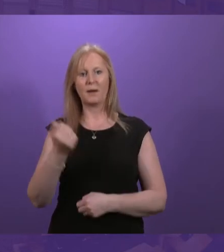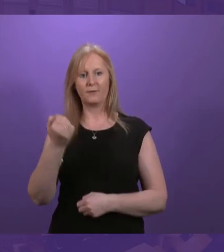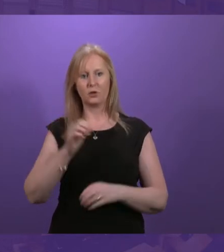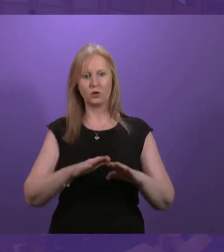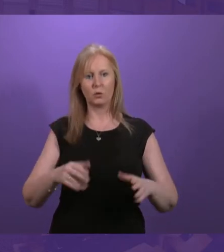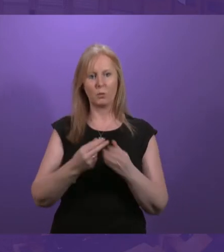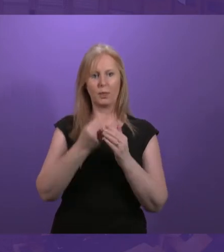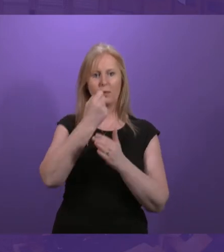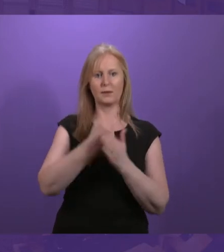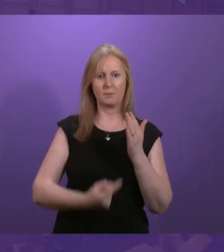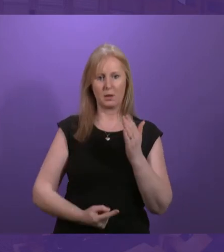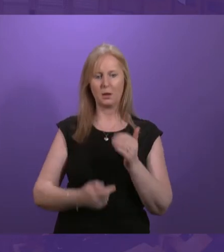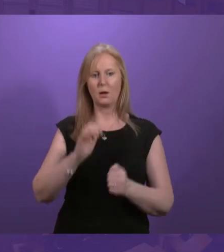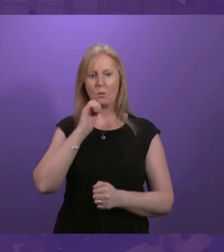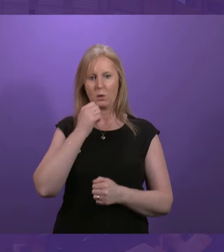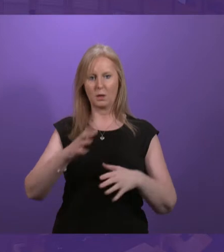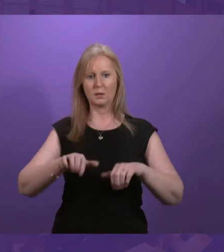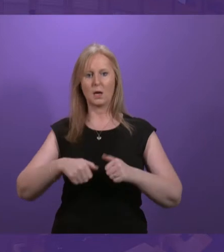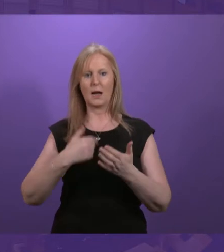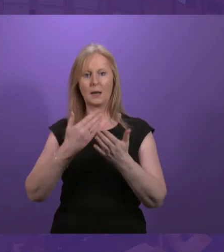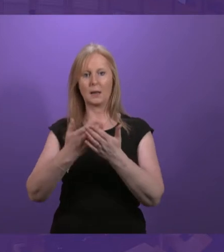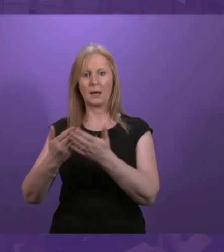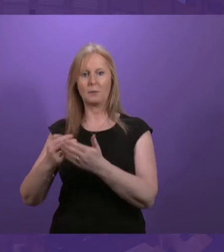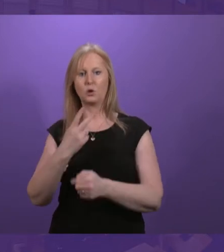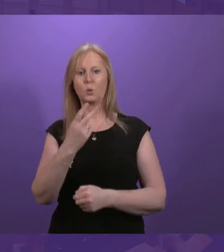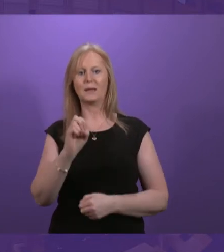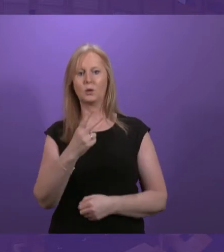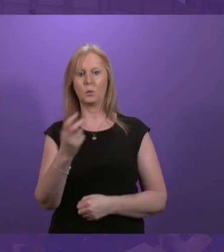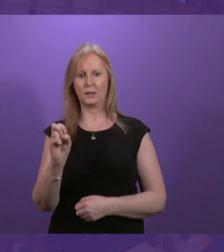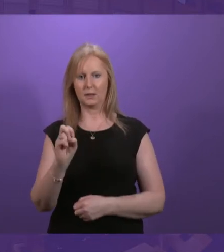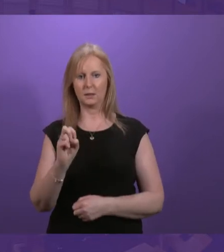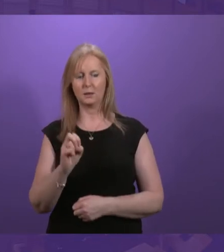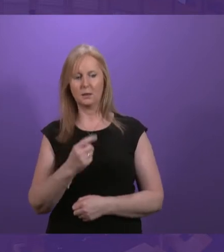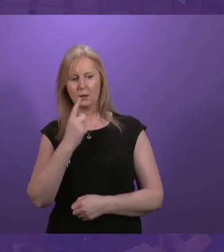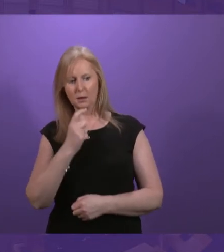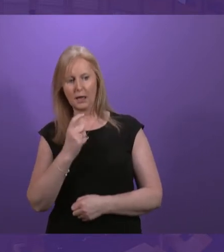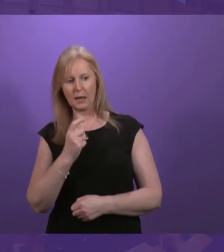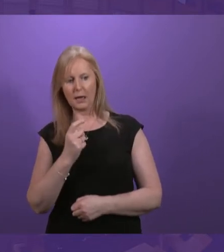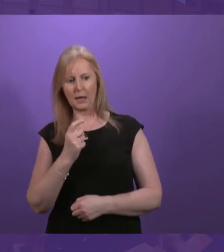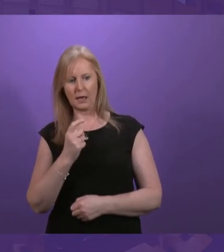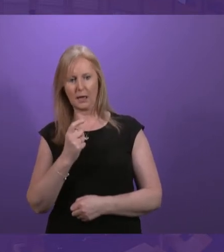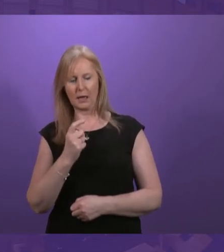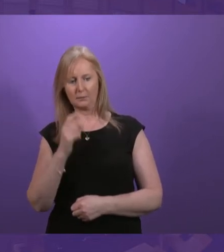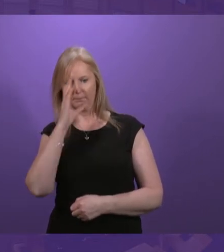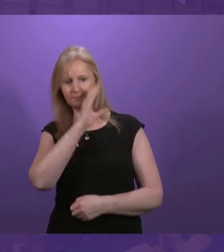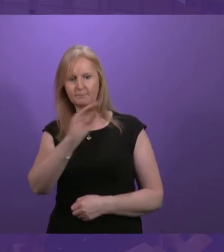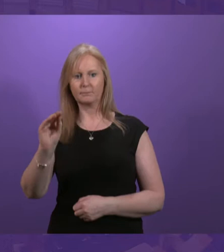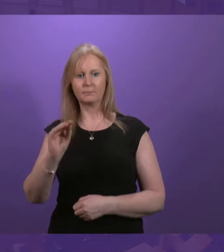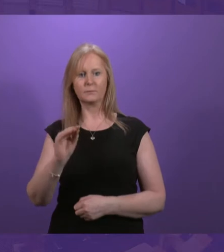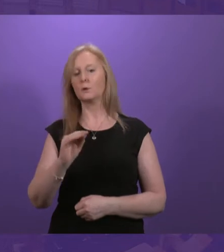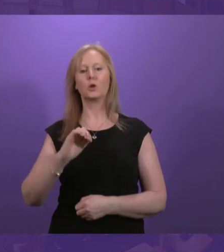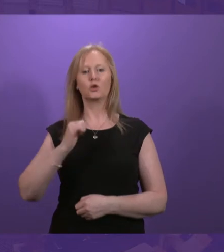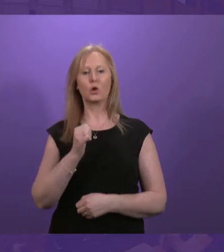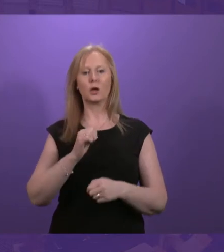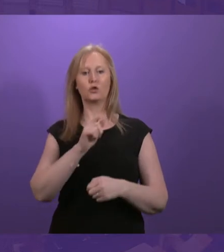with disabilities will open for claimants in 2020, can she confirm that there will be no such impediment to Scottish children who have to go into Scotland